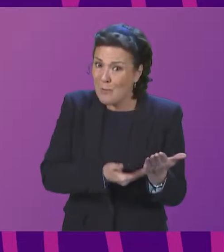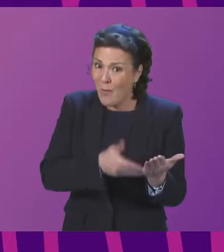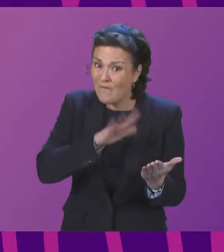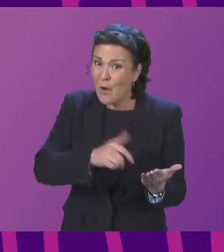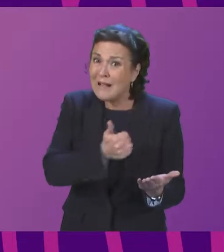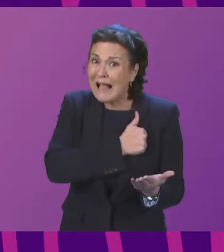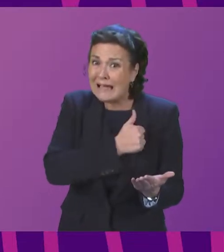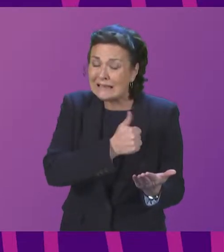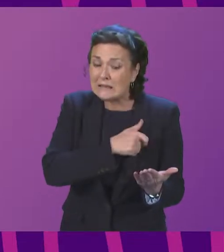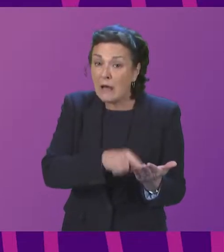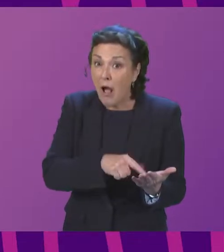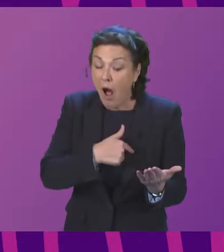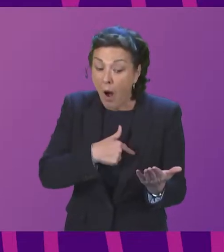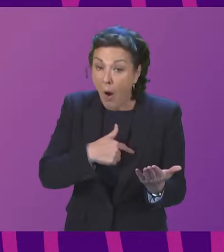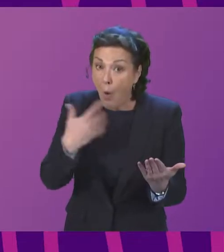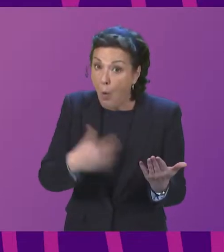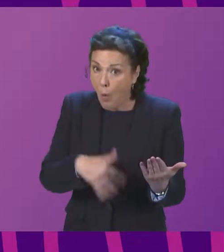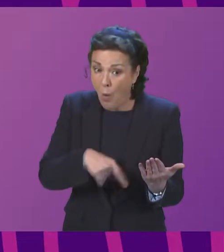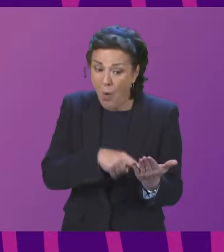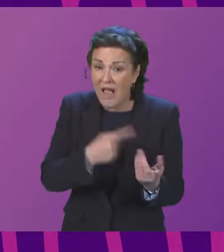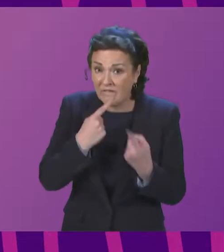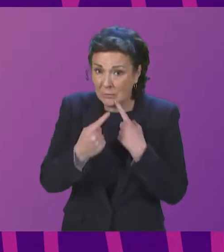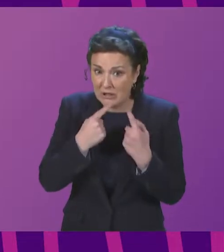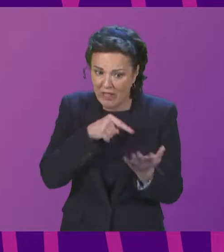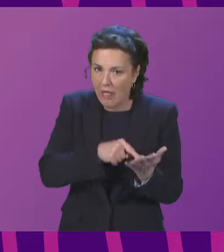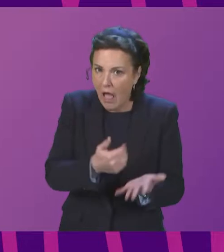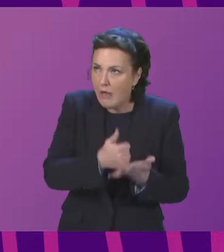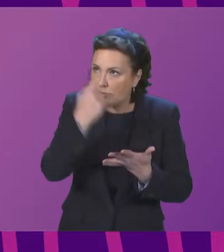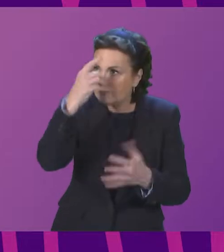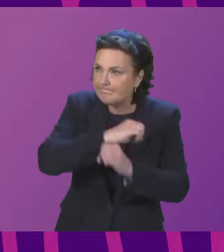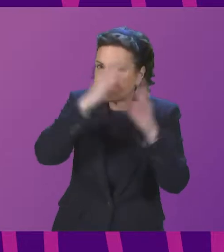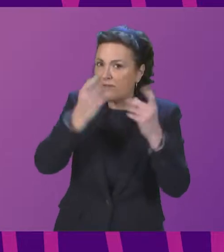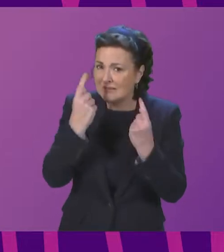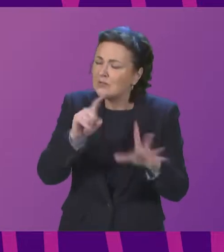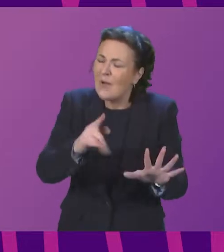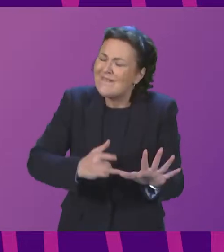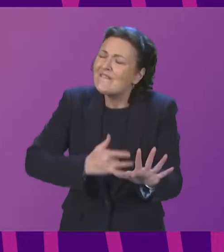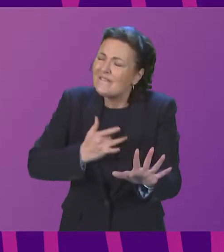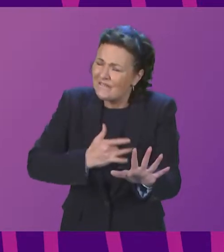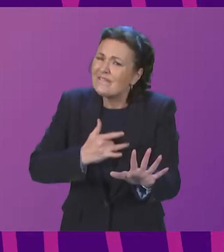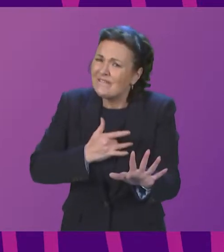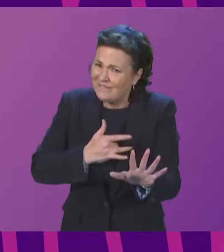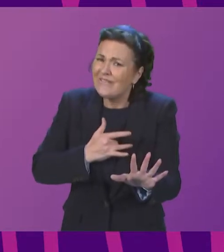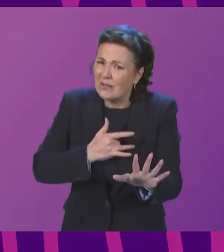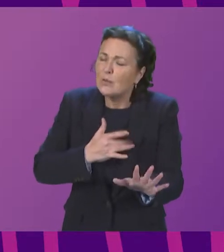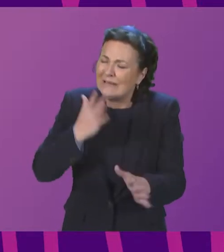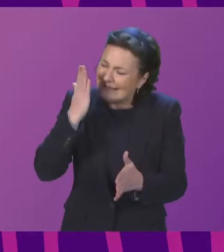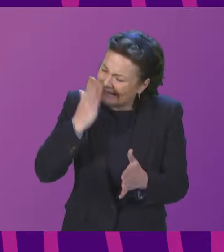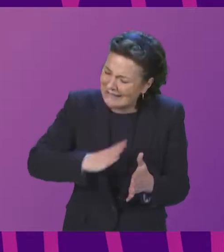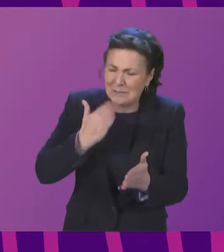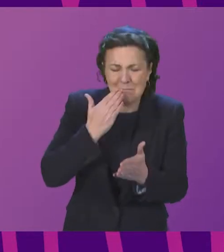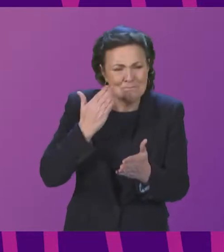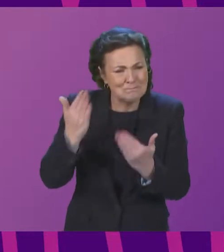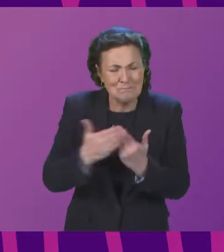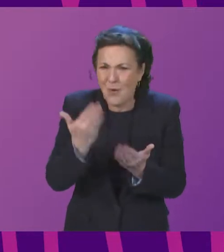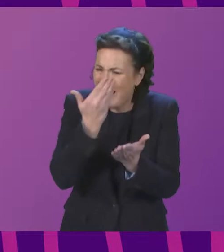information and to collate some of the issues that have been raised so I really do feel we need to seek more clarity